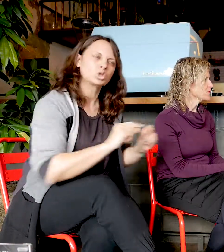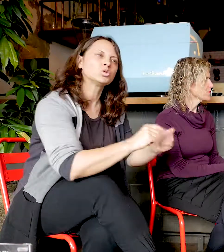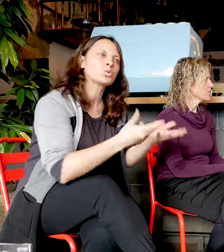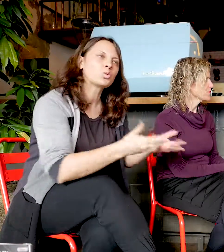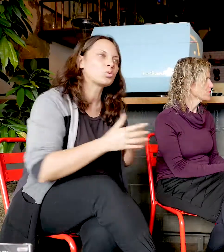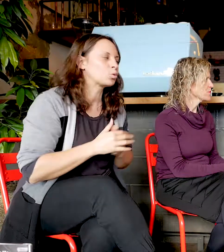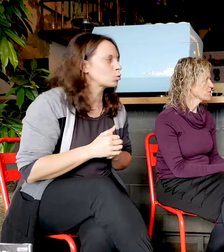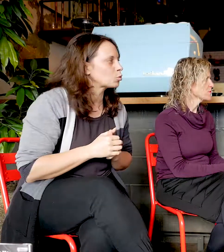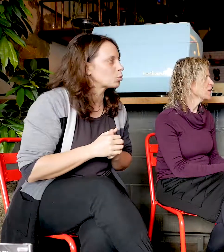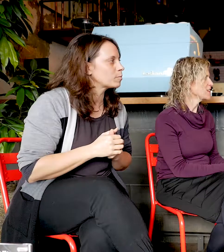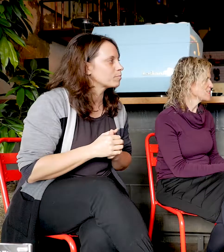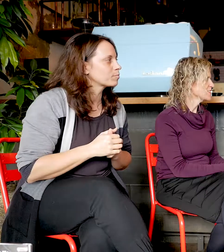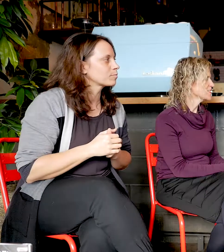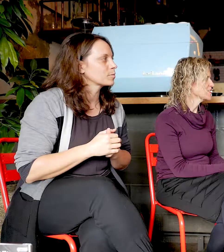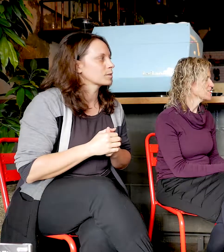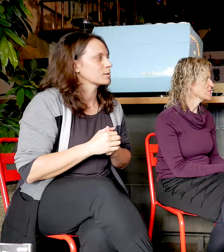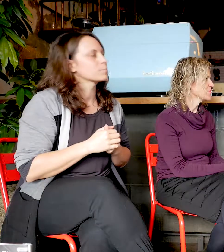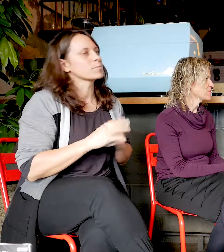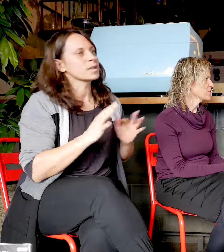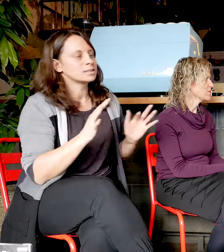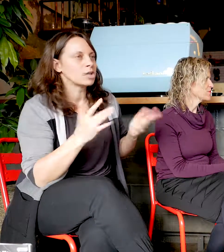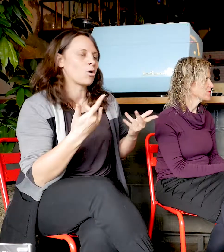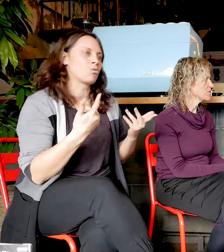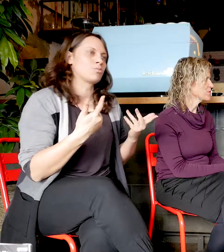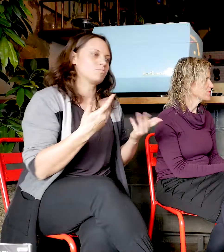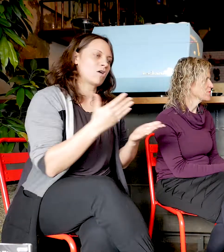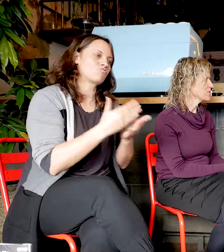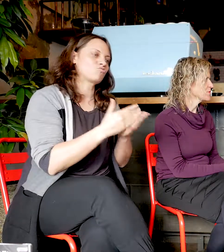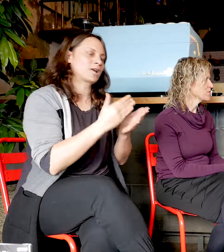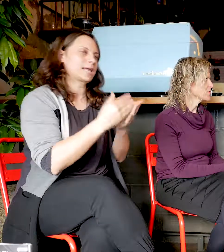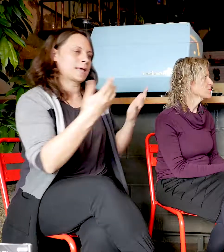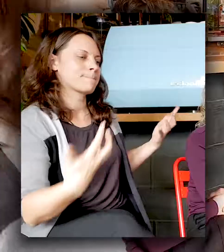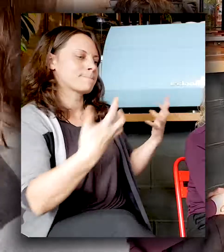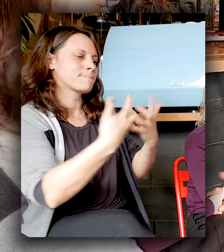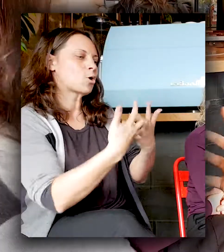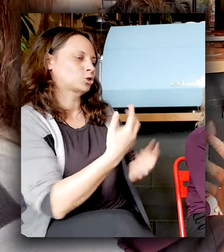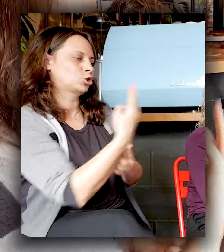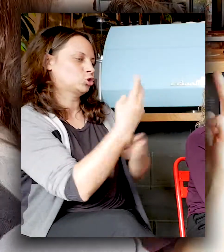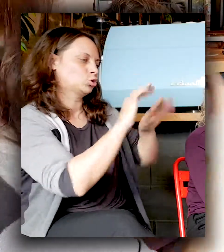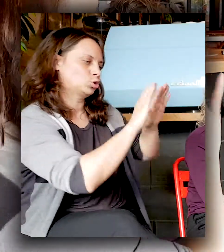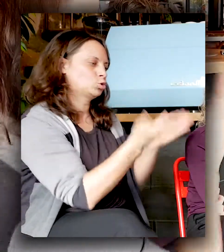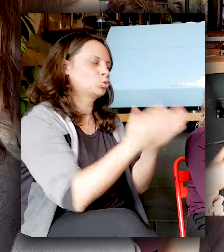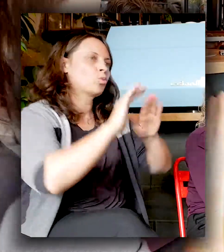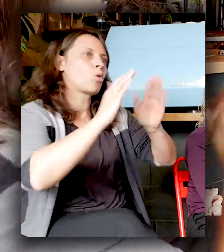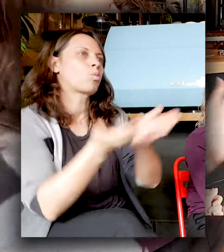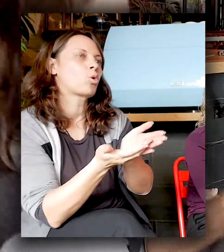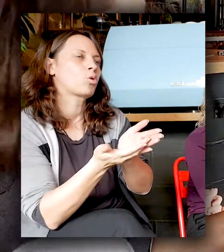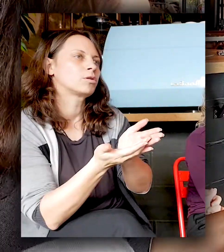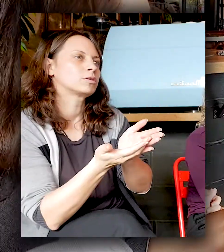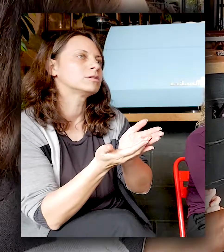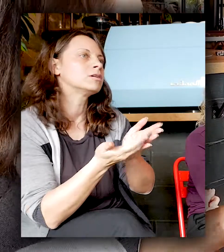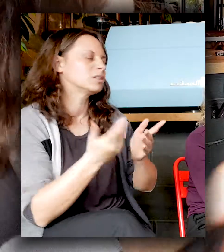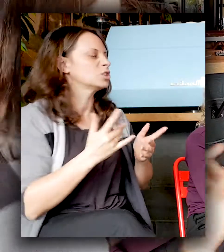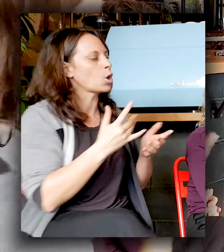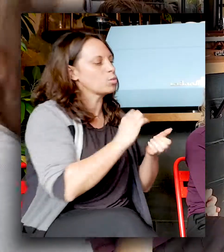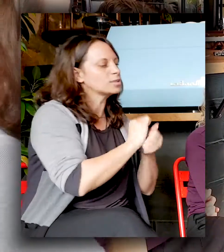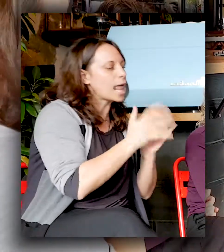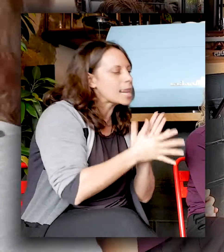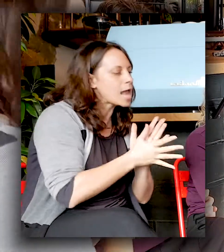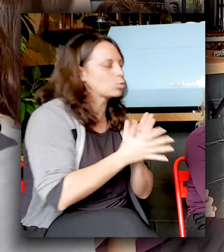guess it's all in the name. So the goal is for us to sort of merge the two worlds. So the hearing world and the deaf world, sign language and English, and